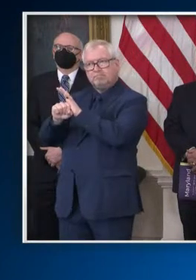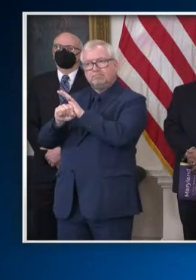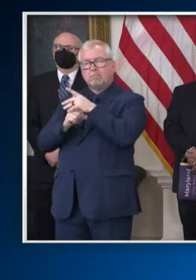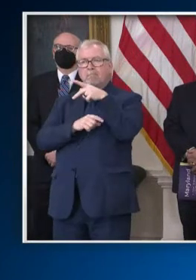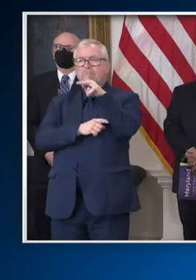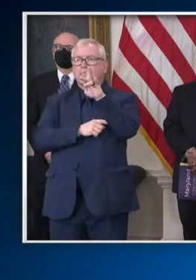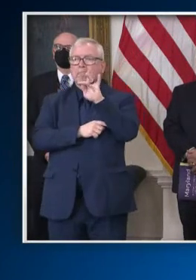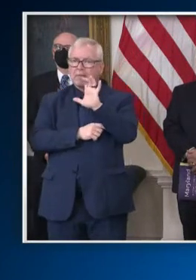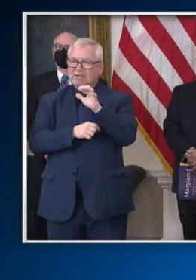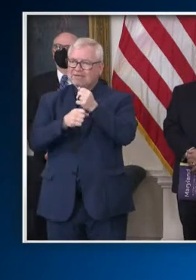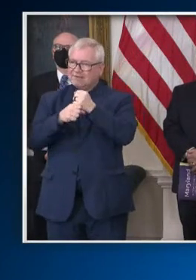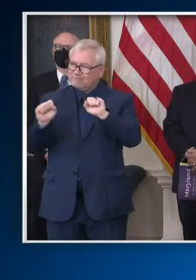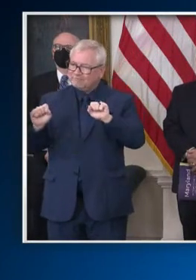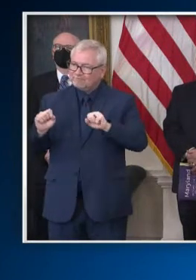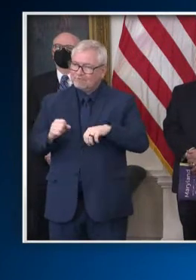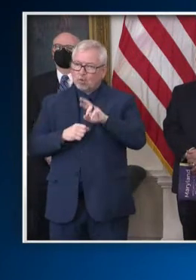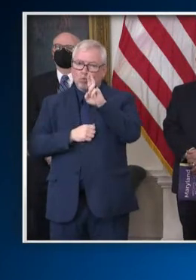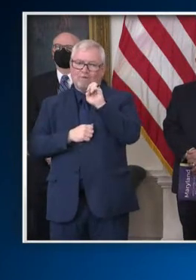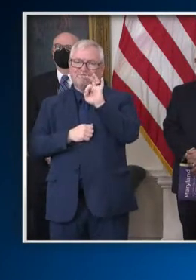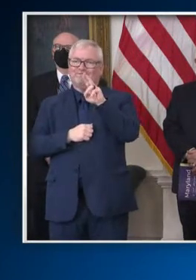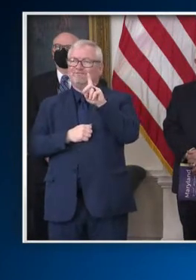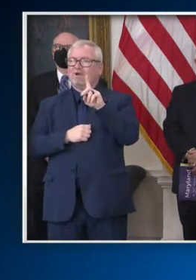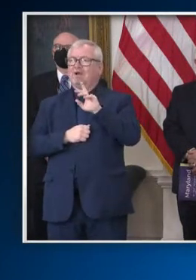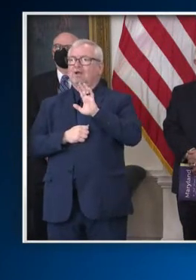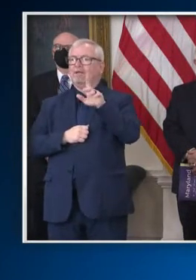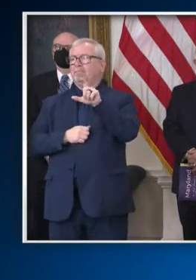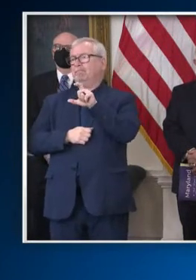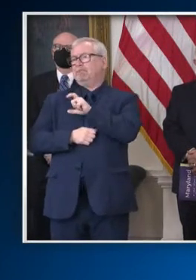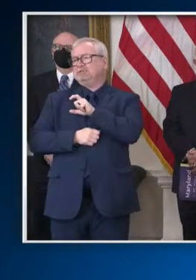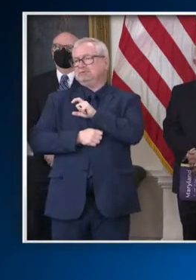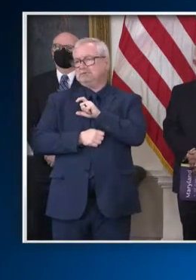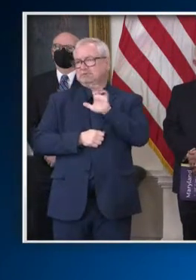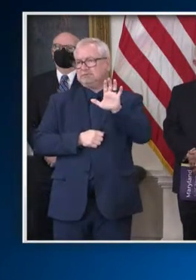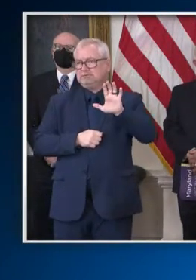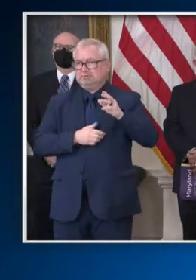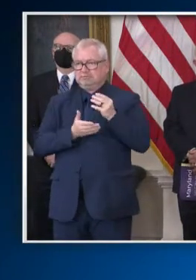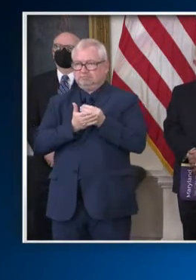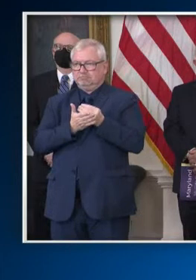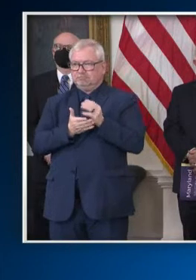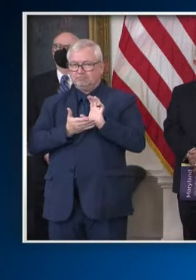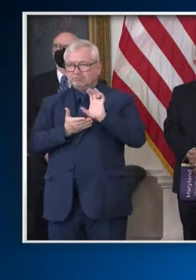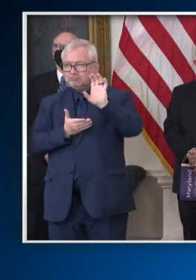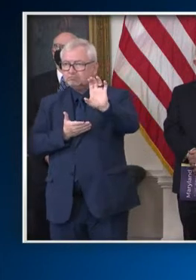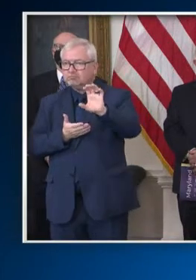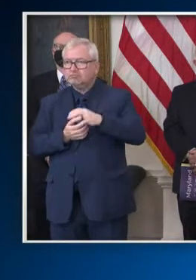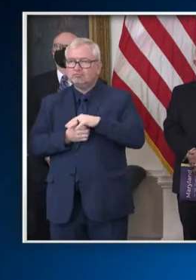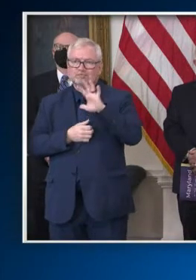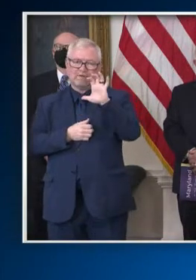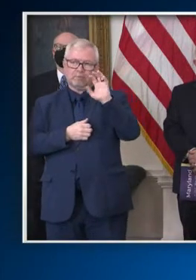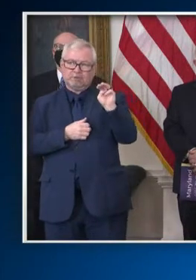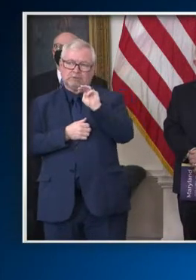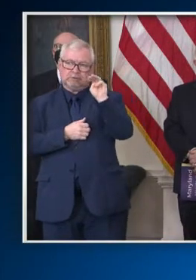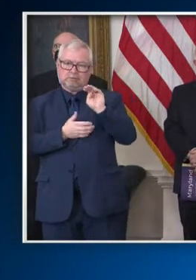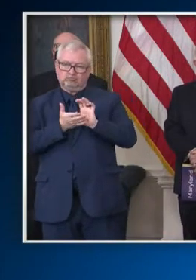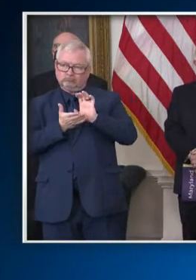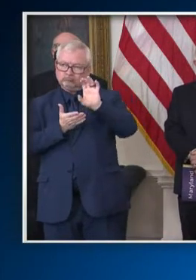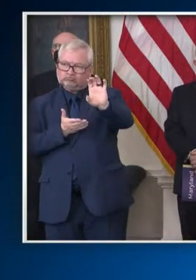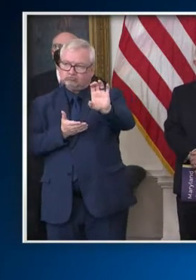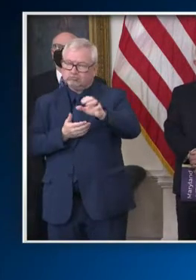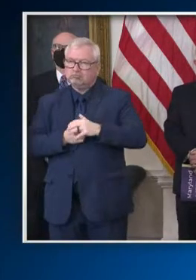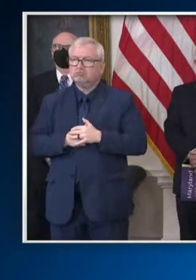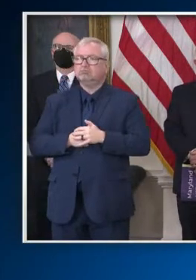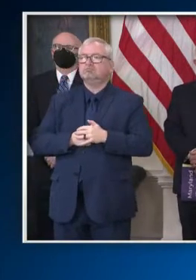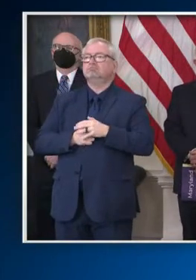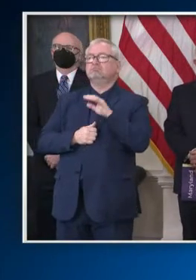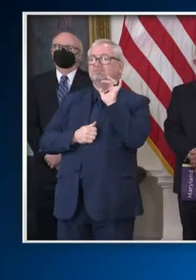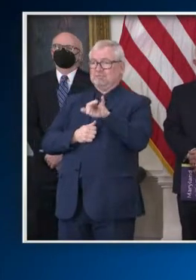includes more than $500 million to recruit and retain more quality officers, to increase